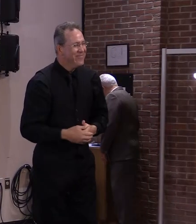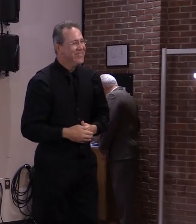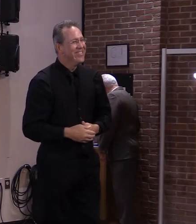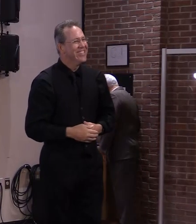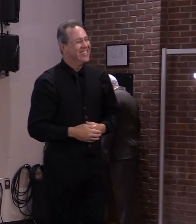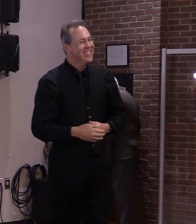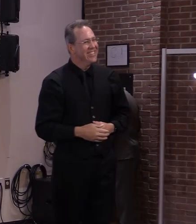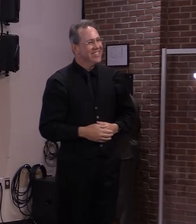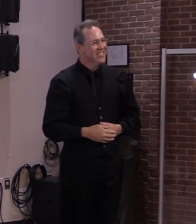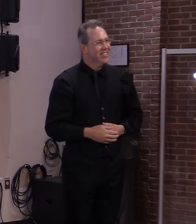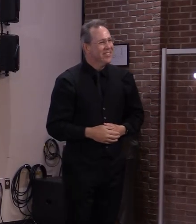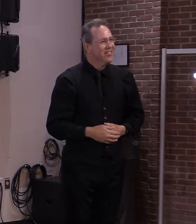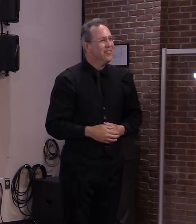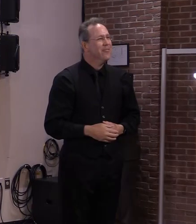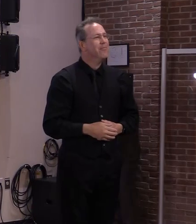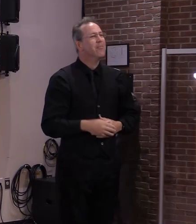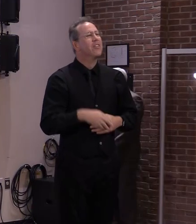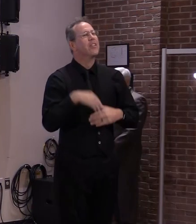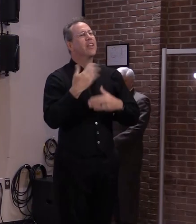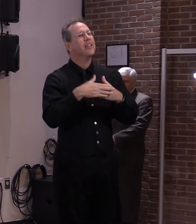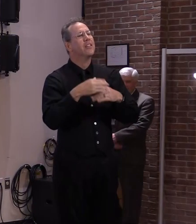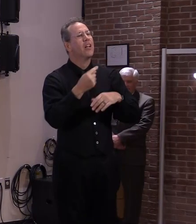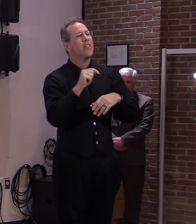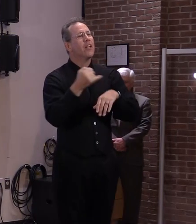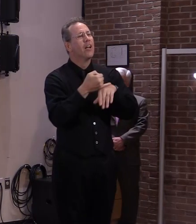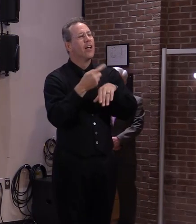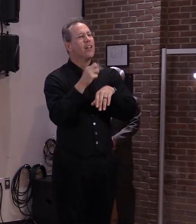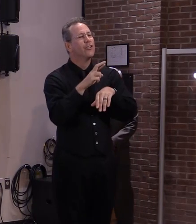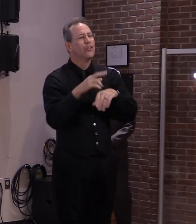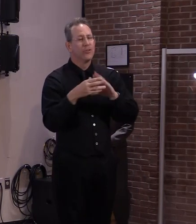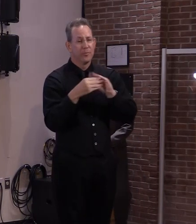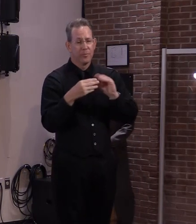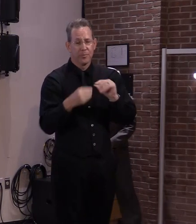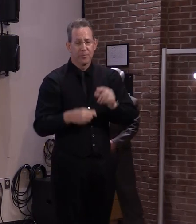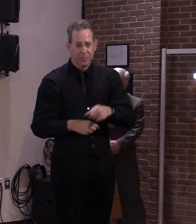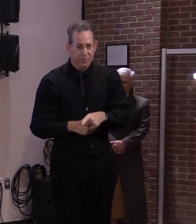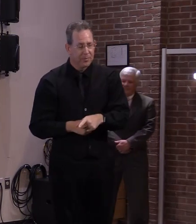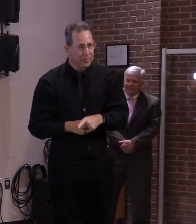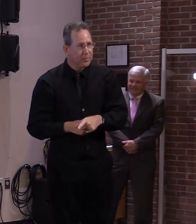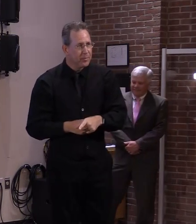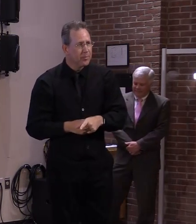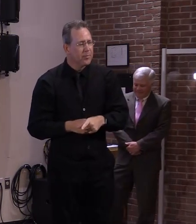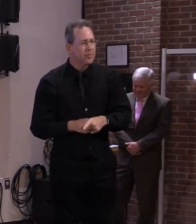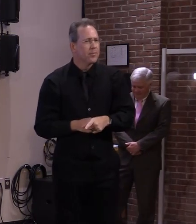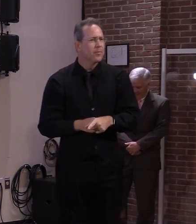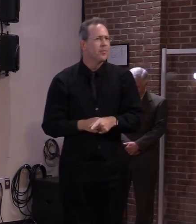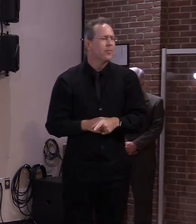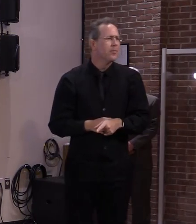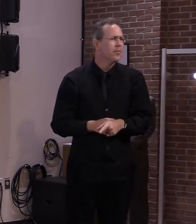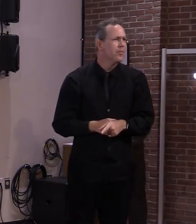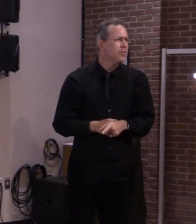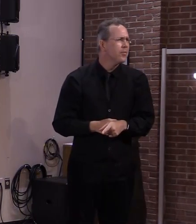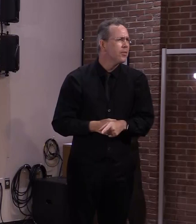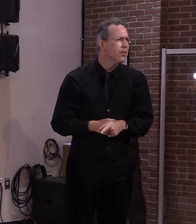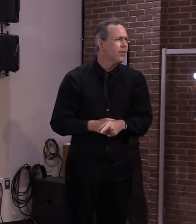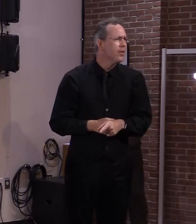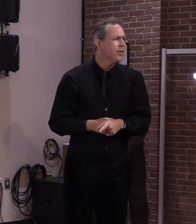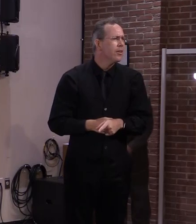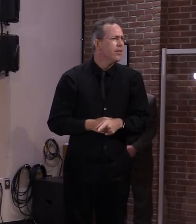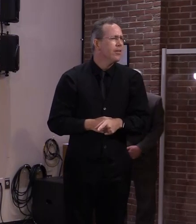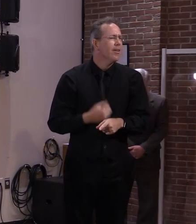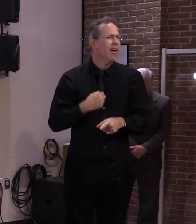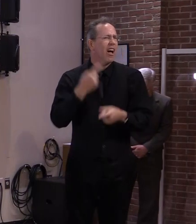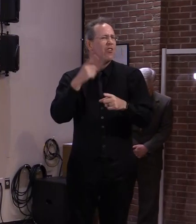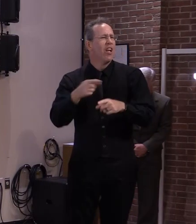Thank you, Jason. Governor, I'd like to echo what Lisa Loomis said by your leadership and your team over these past